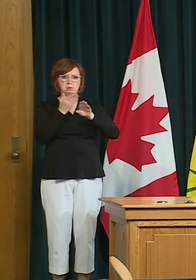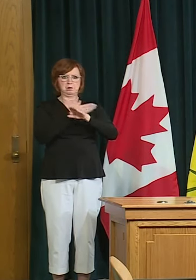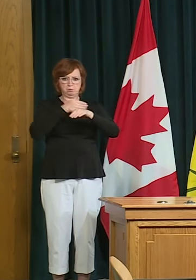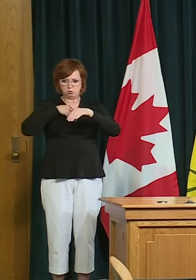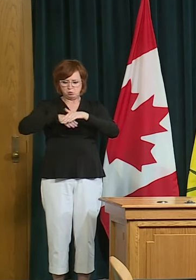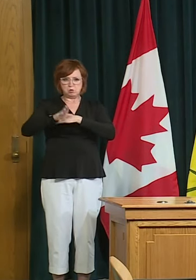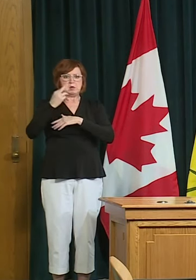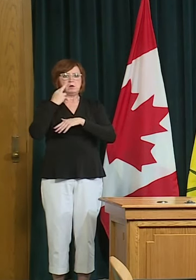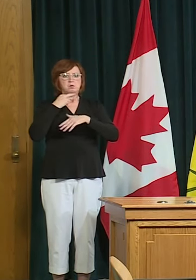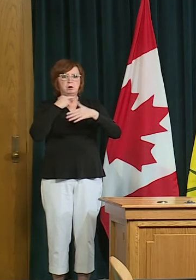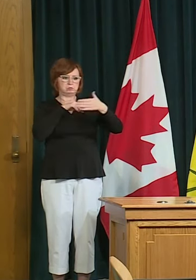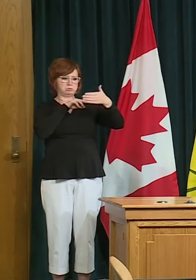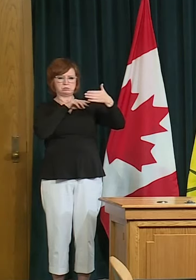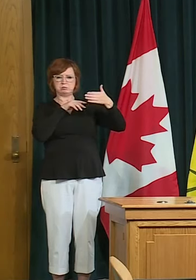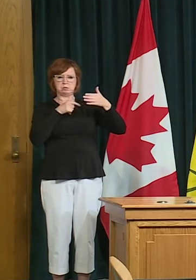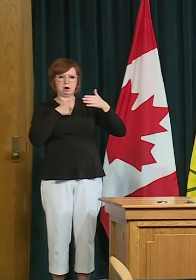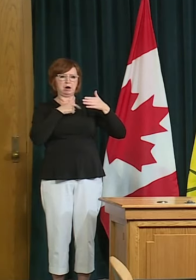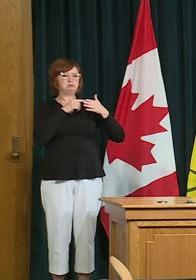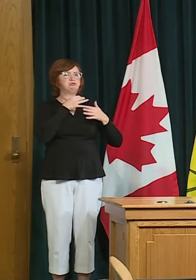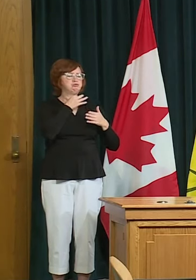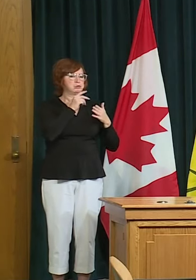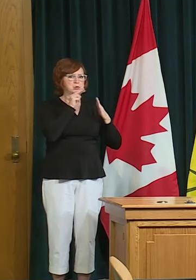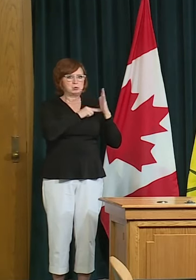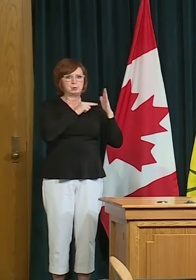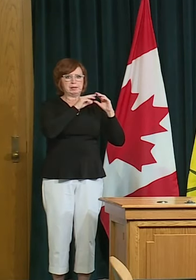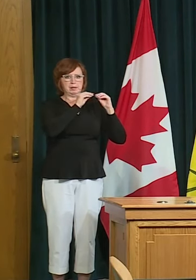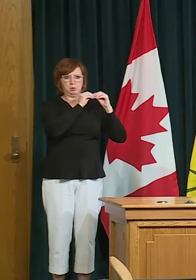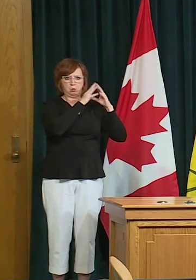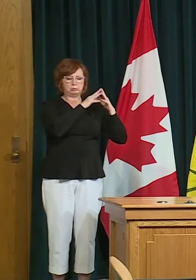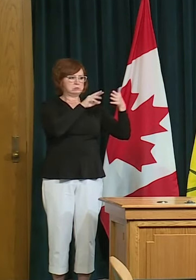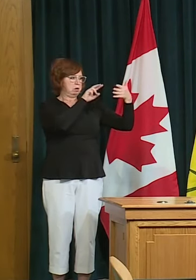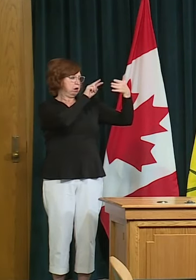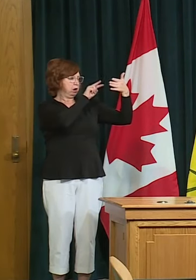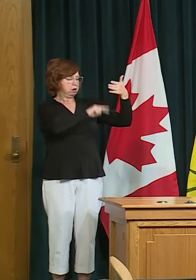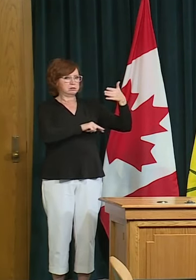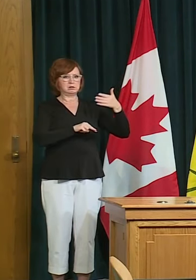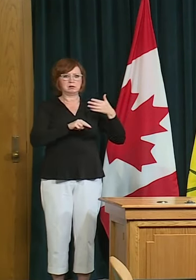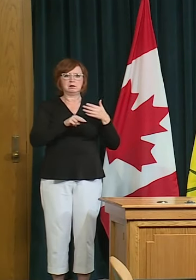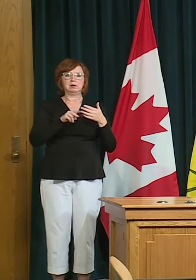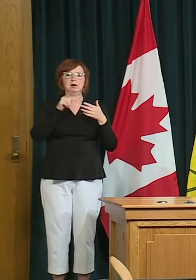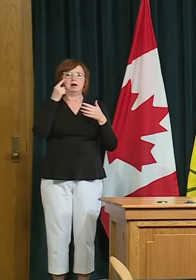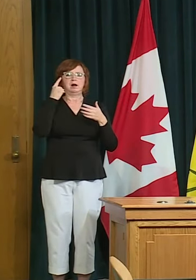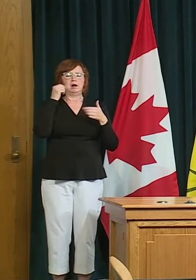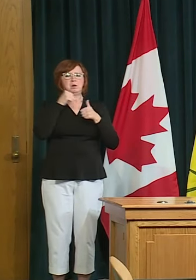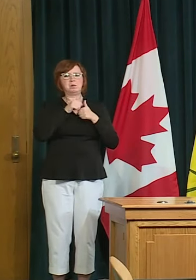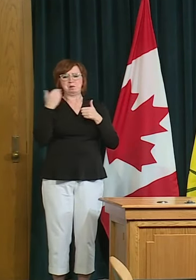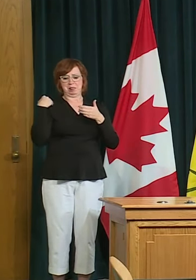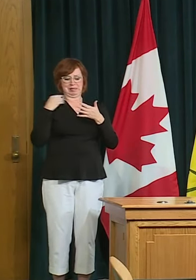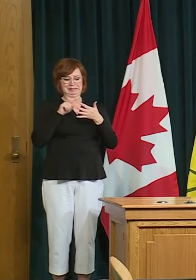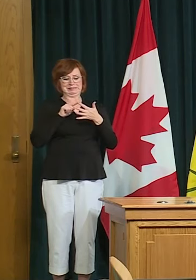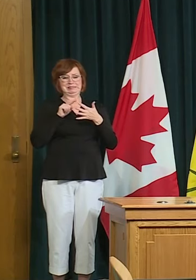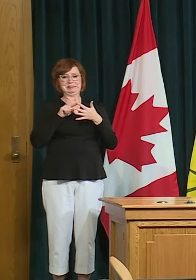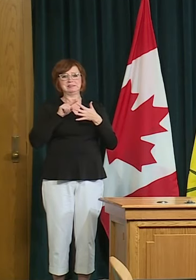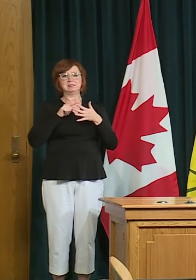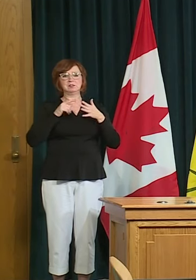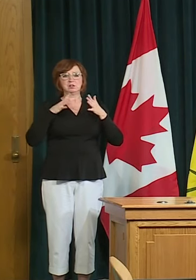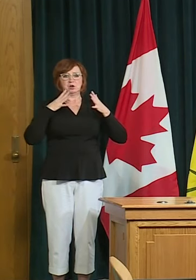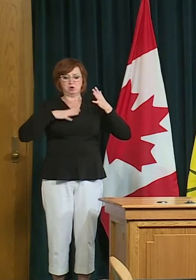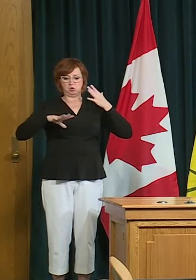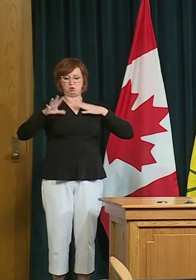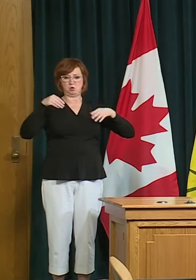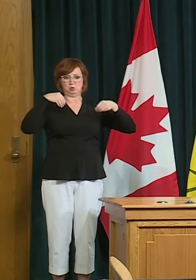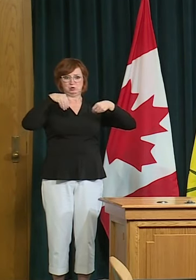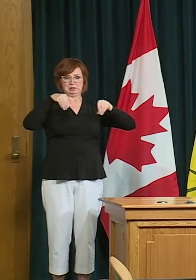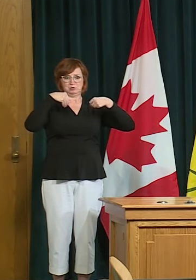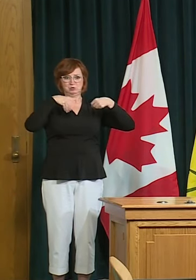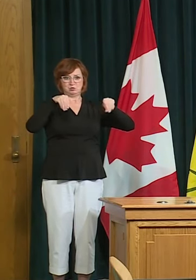reopening phase 2 you know don't try 10 shirts on or 10 cardigans and and just not buy any you know try